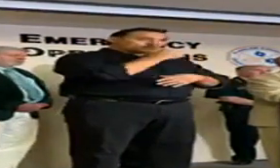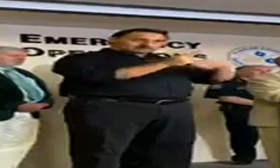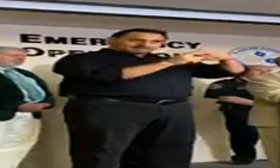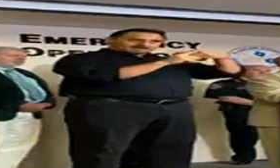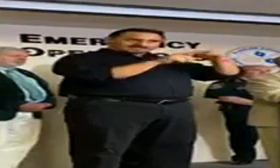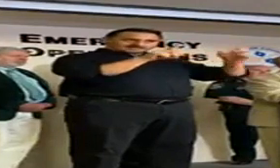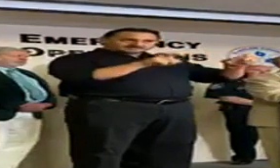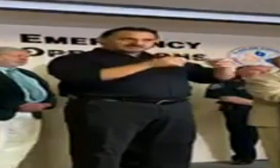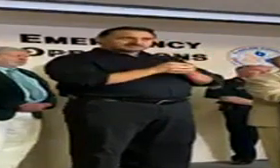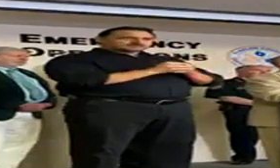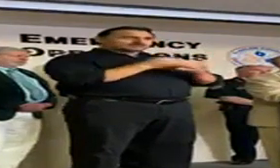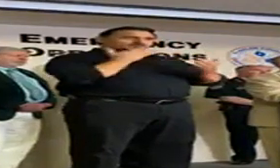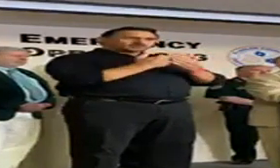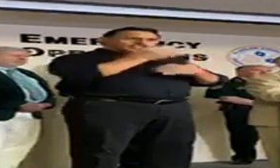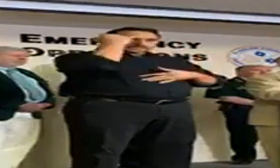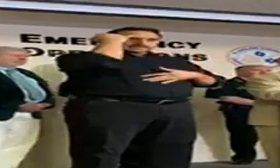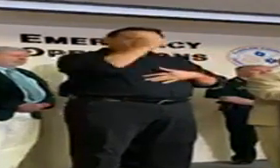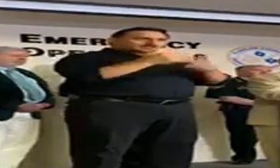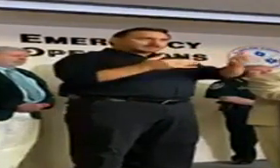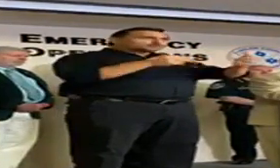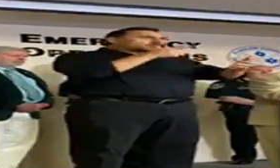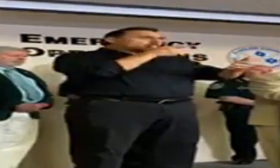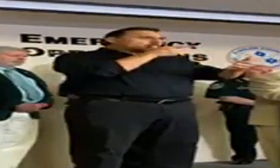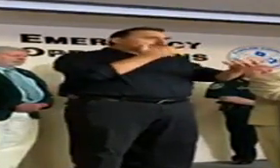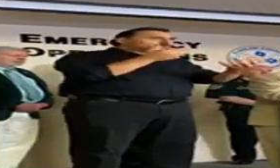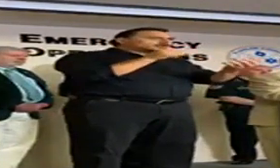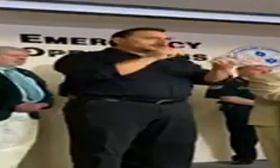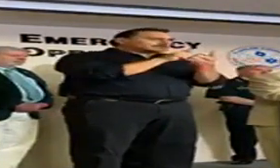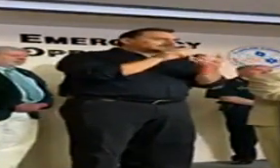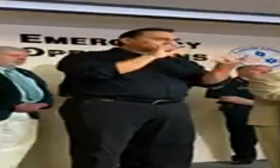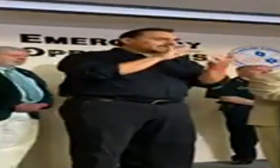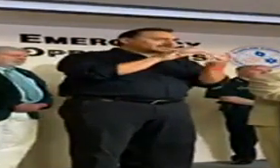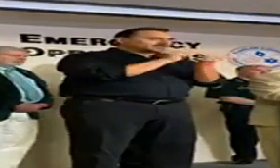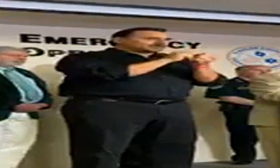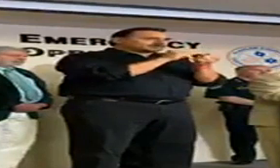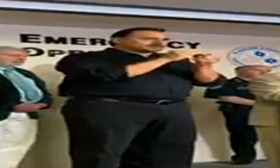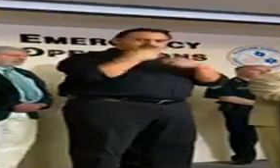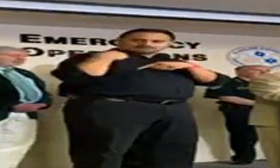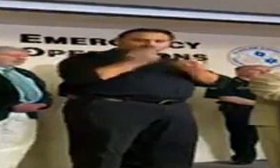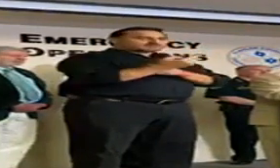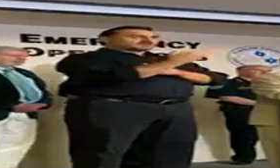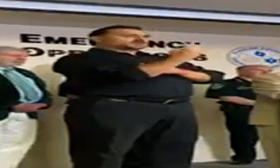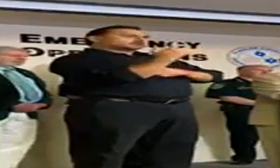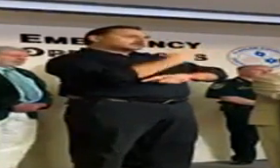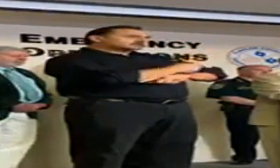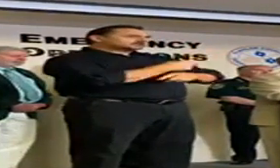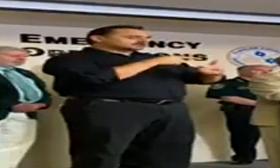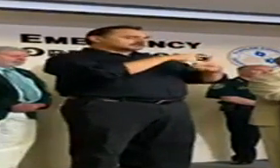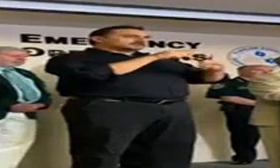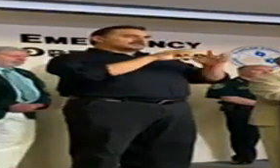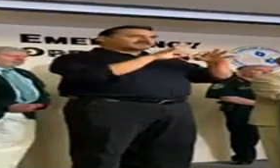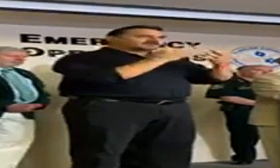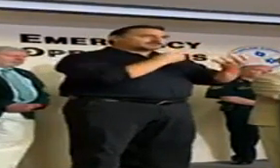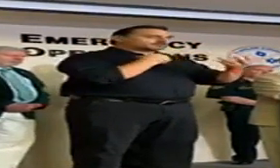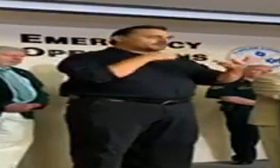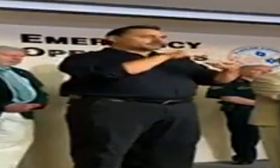positive, and we'll get a good sense. Who have you been in contact with over the last 14 days? Family members,